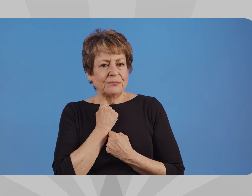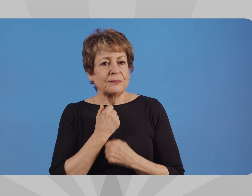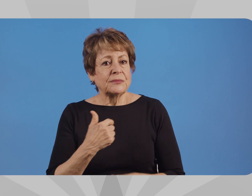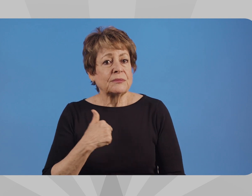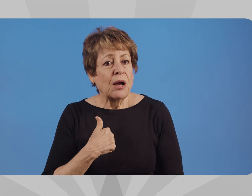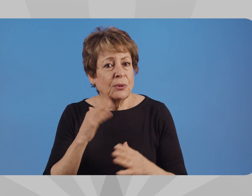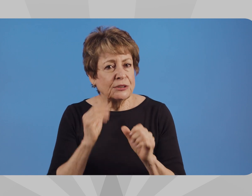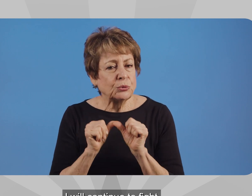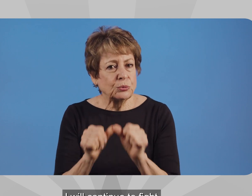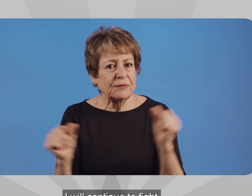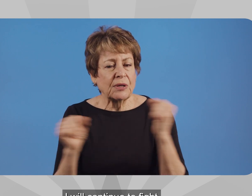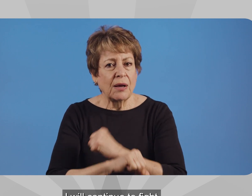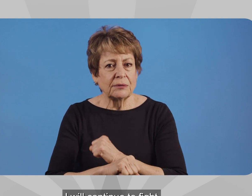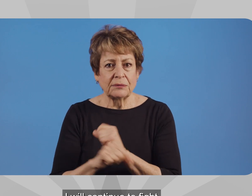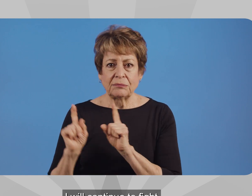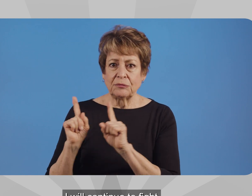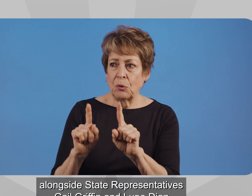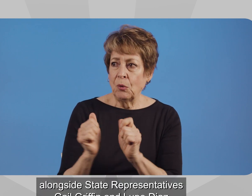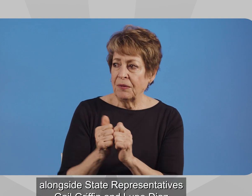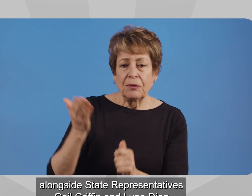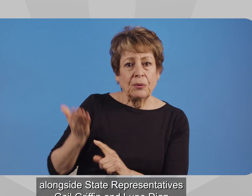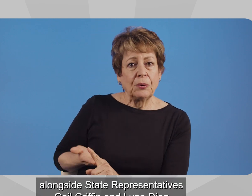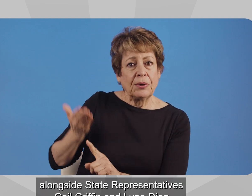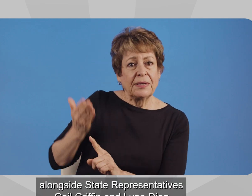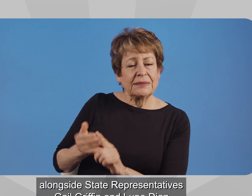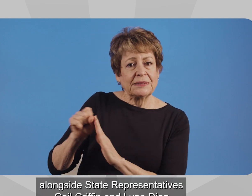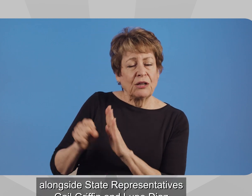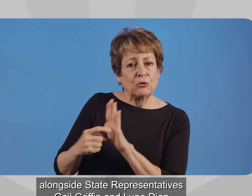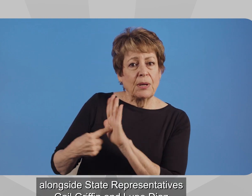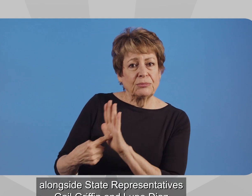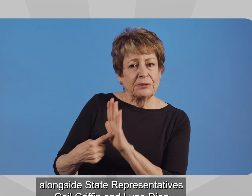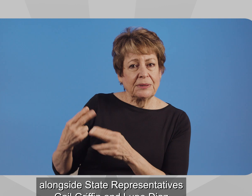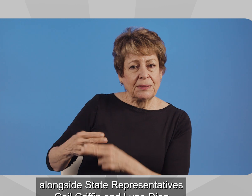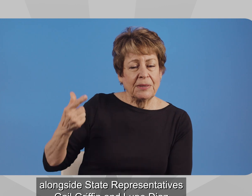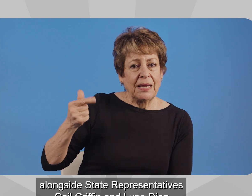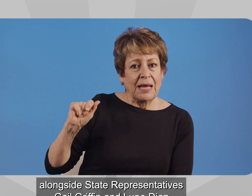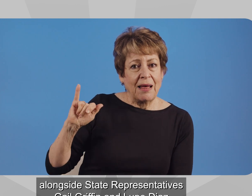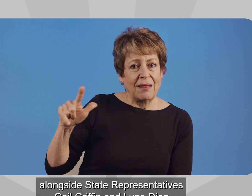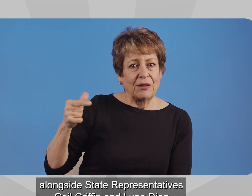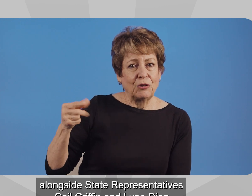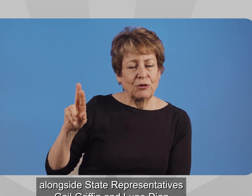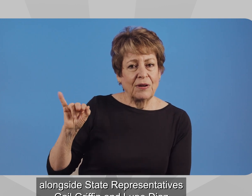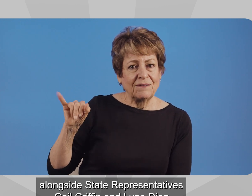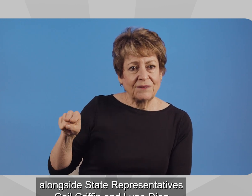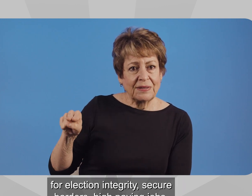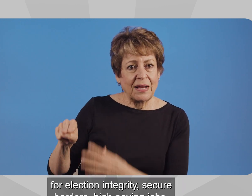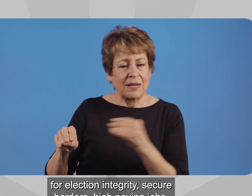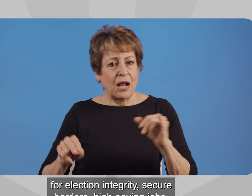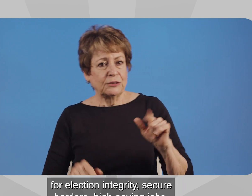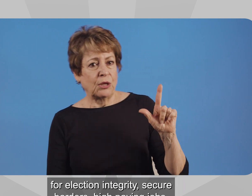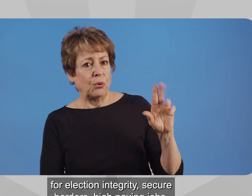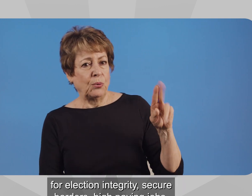I will continue to fight alongside state representatives Gail Griffin and Lupe Diaz